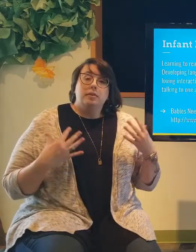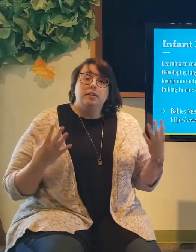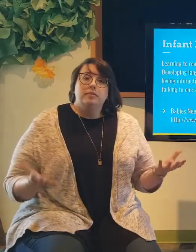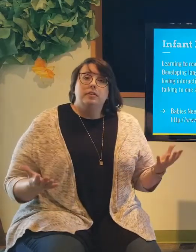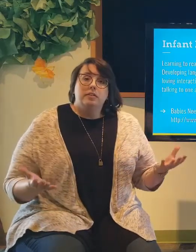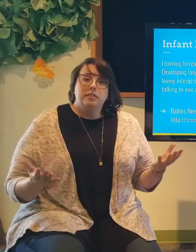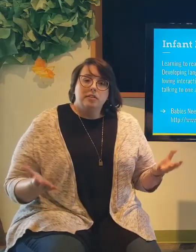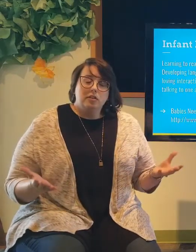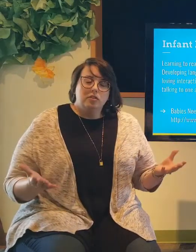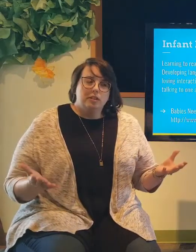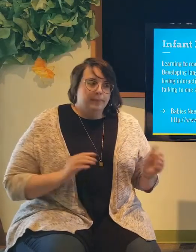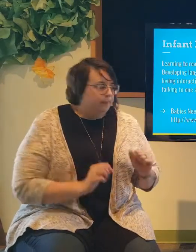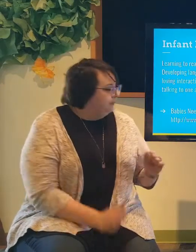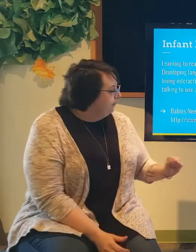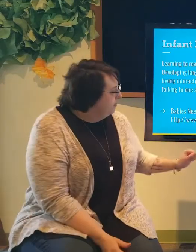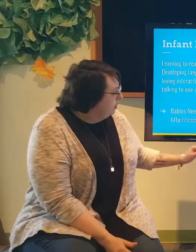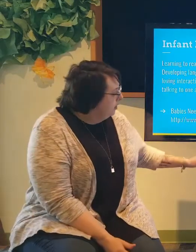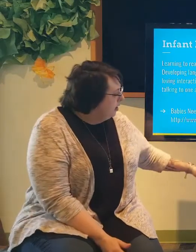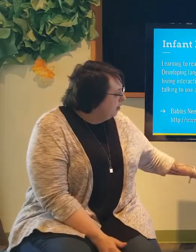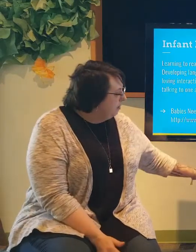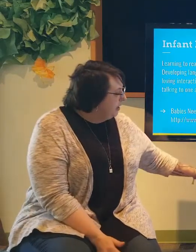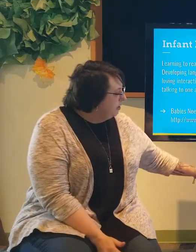where infant literacy starts. All right.